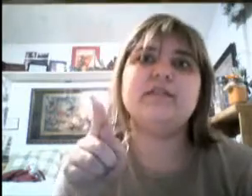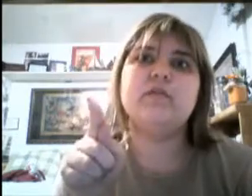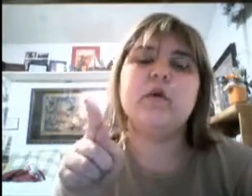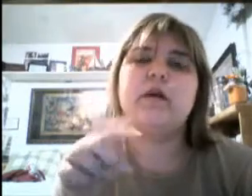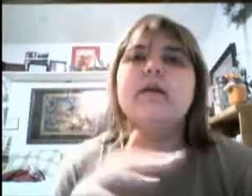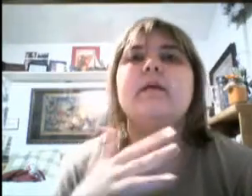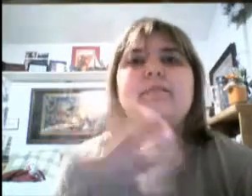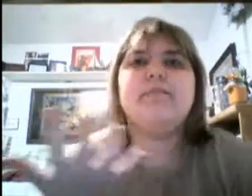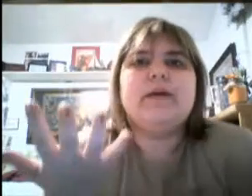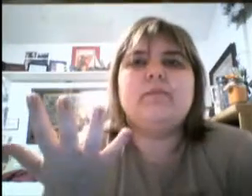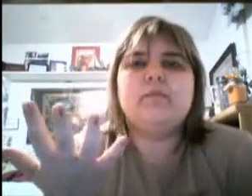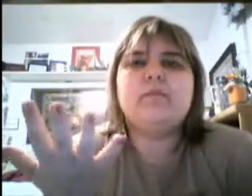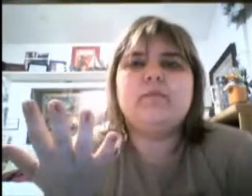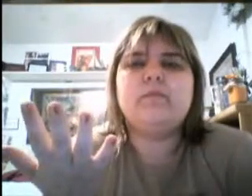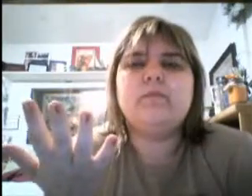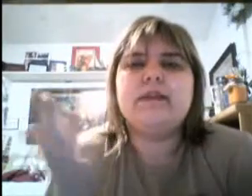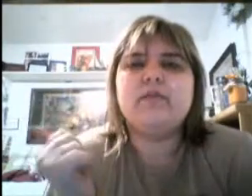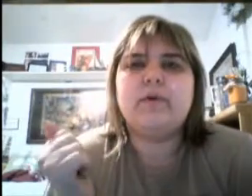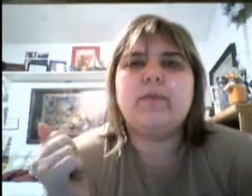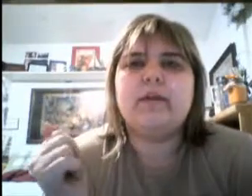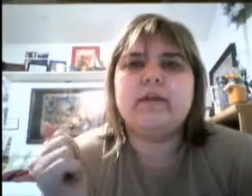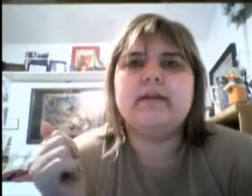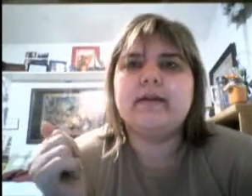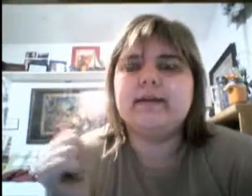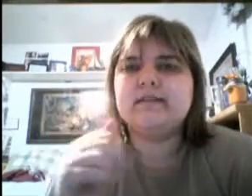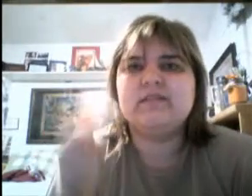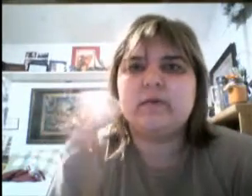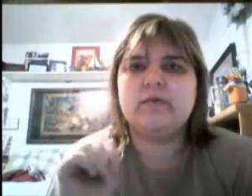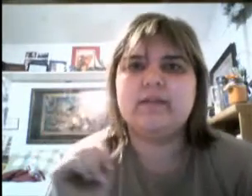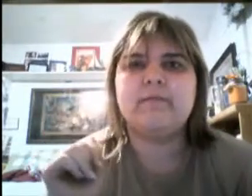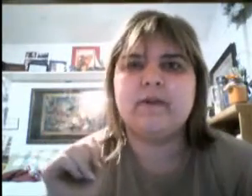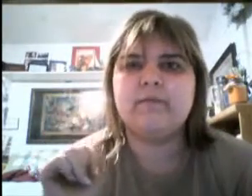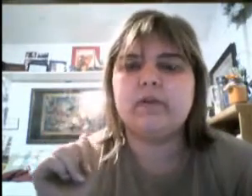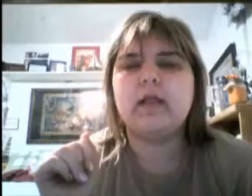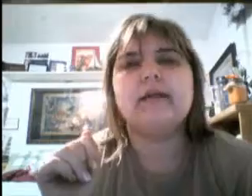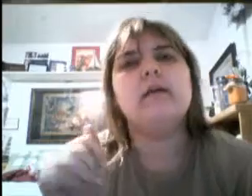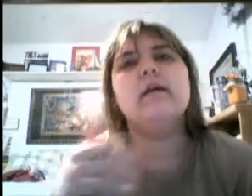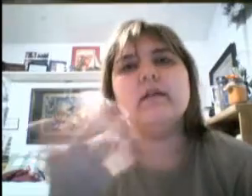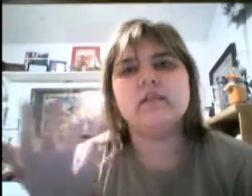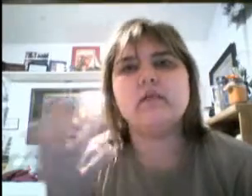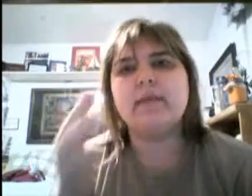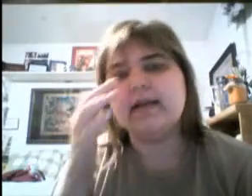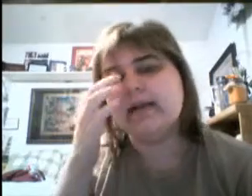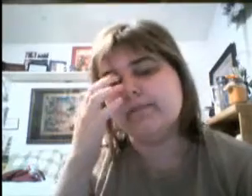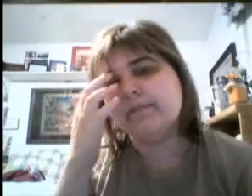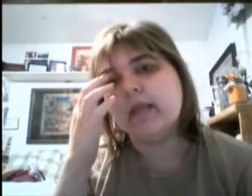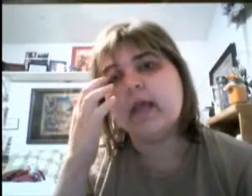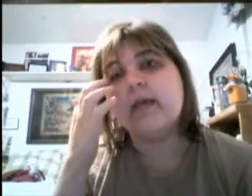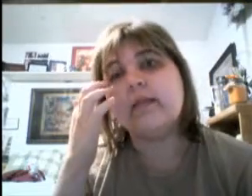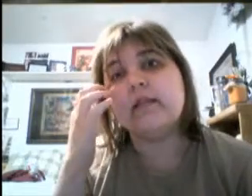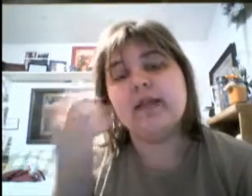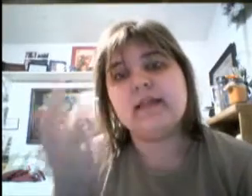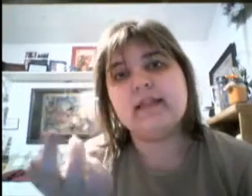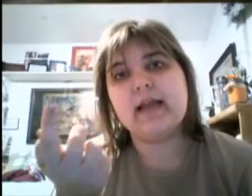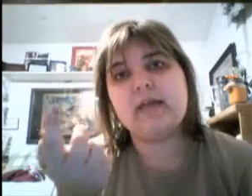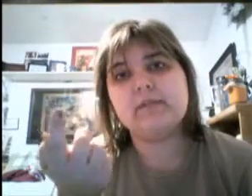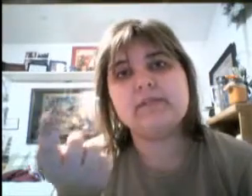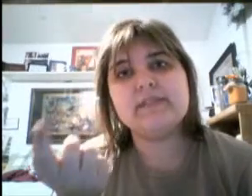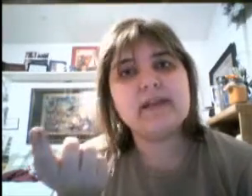yes, you are. But we knew we were probably going to get in, since we were at the very front of the line. So we made it in. The thing that I was upset